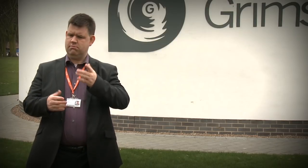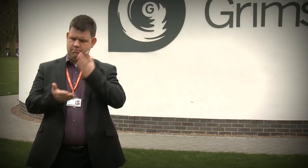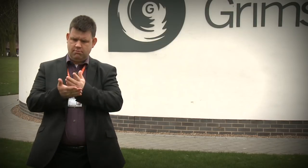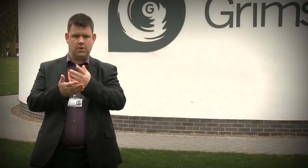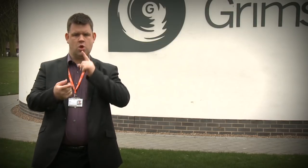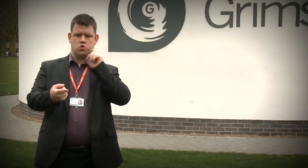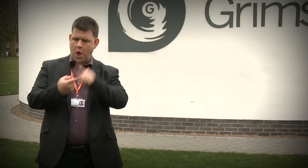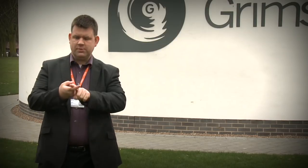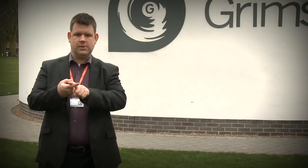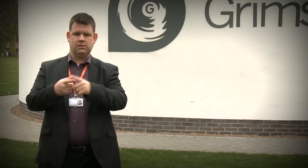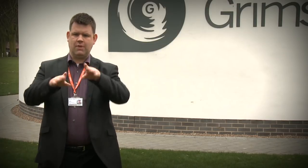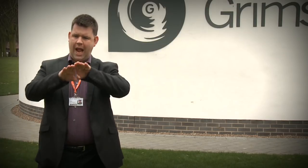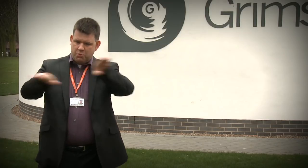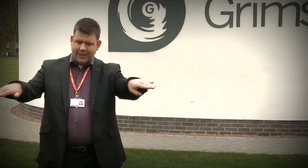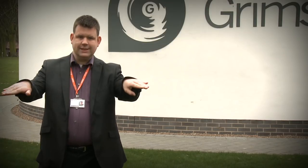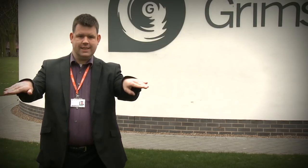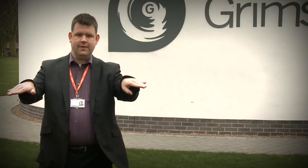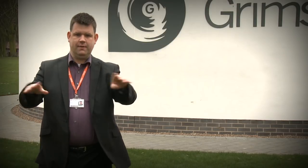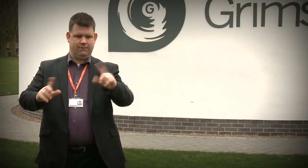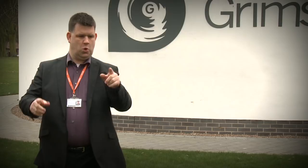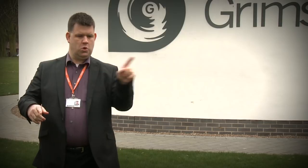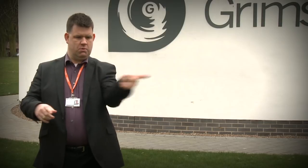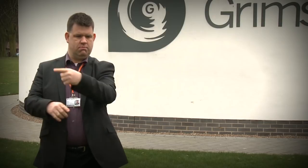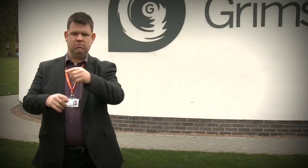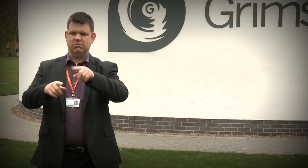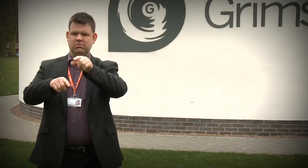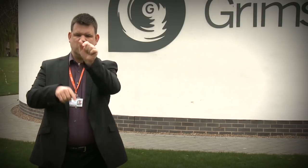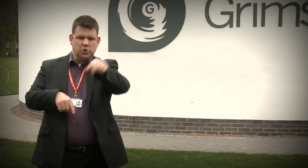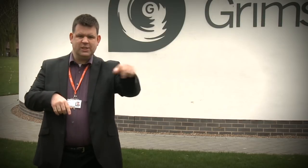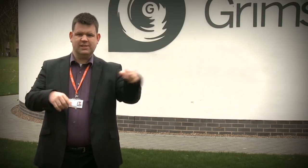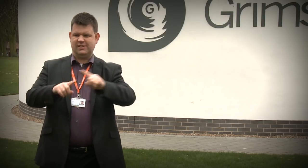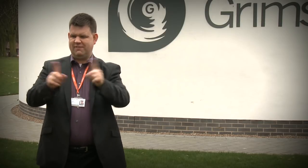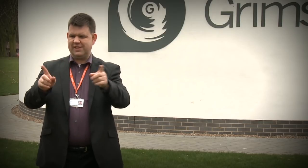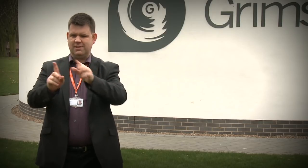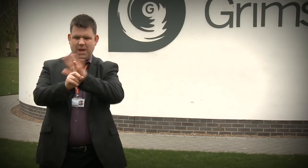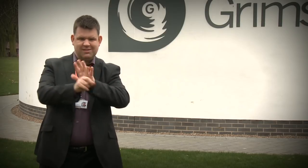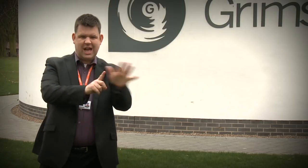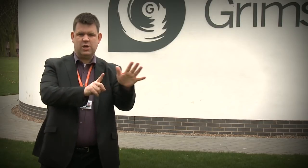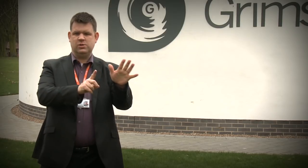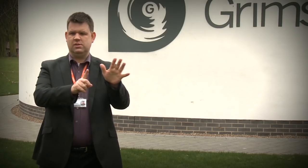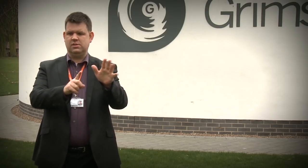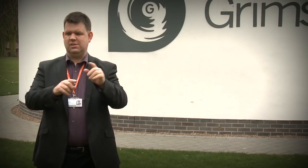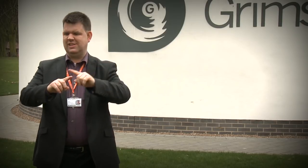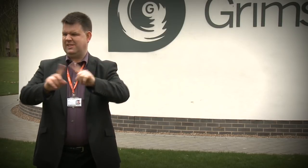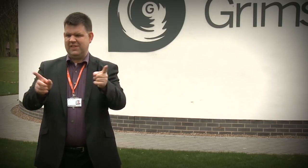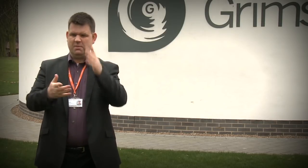The Institute is committed to providing equal opportunities for all learners no matter what their background, religion or disability.